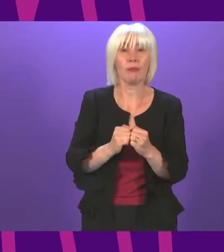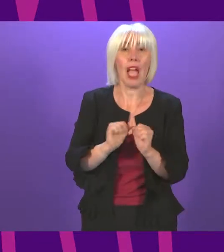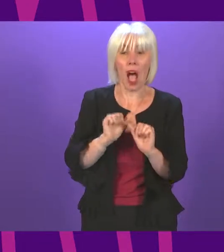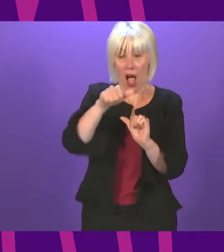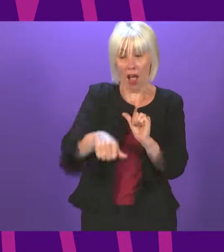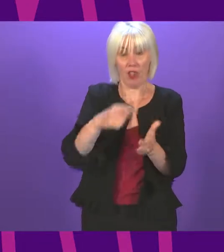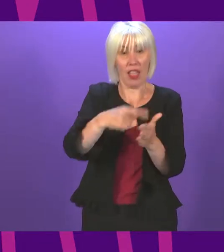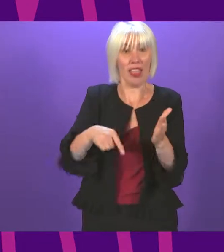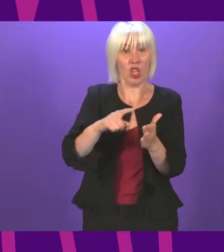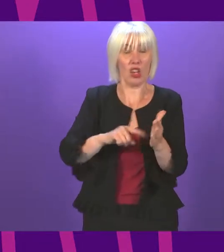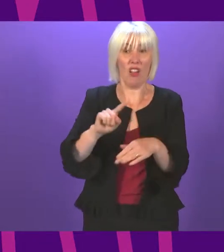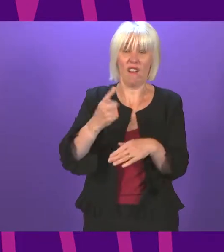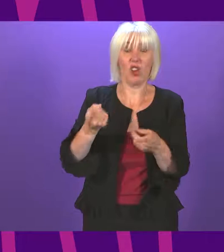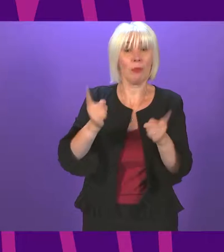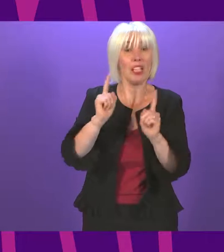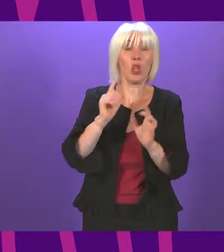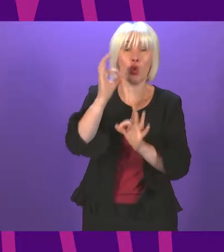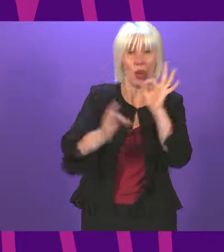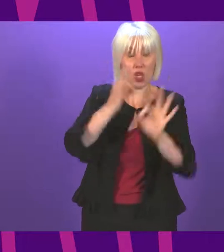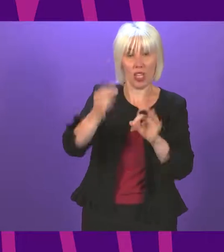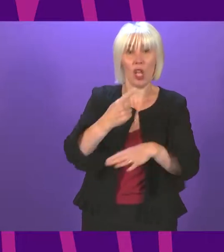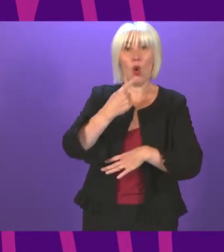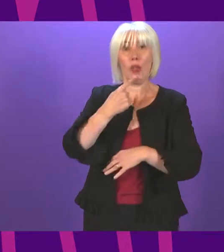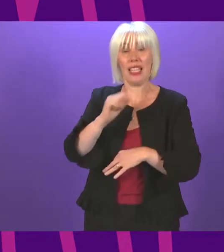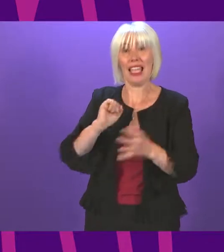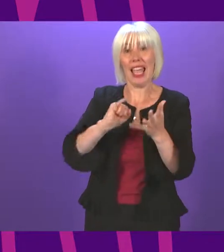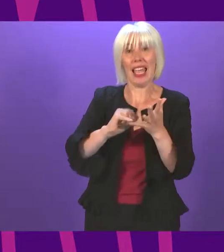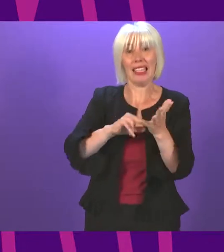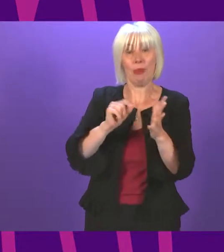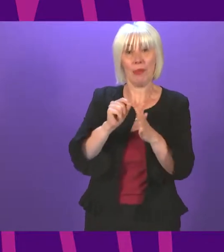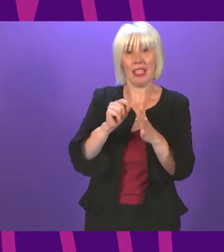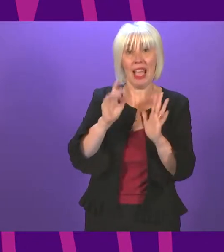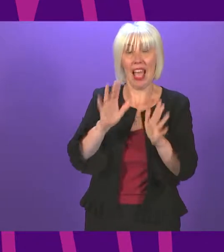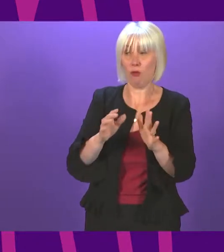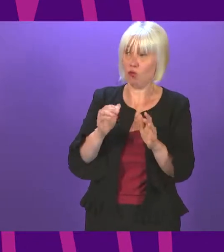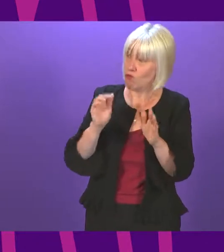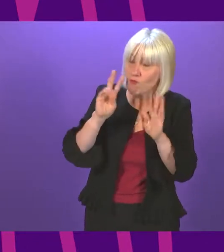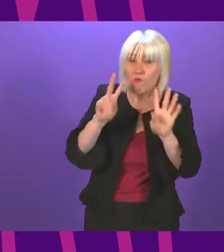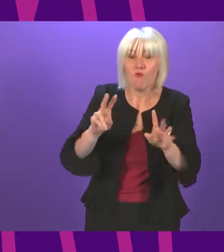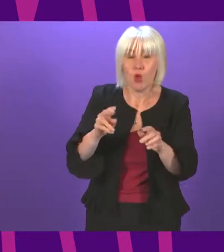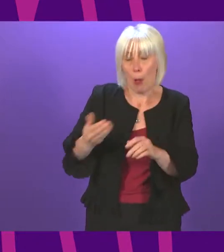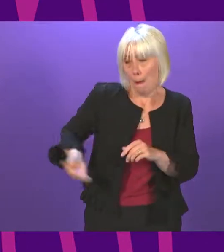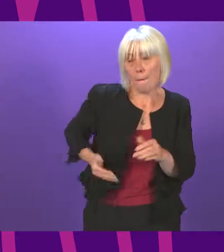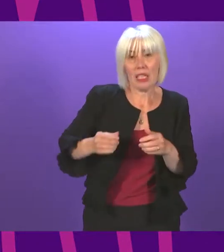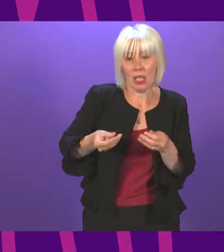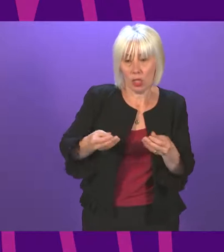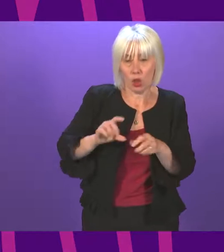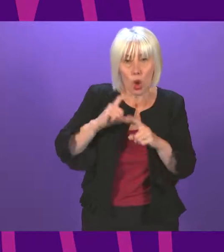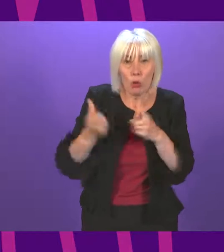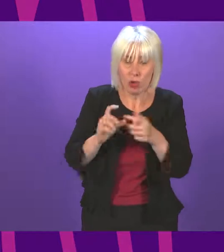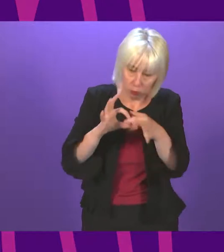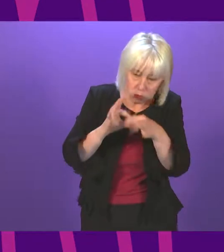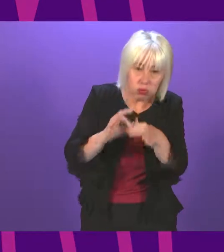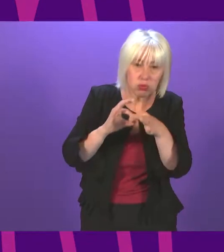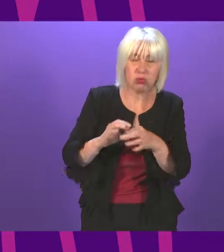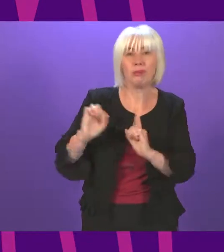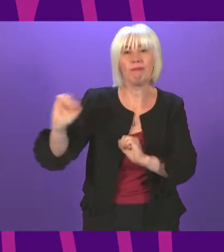election, we said the SNP had to reset its relationship with the business community. Now, I know the First Minister is on her phone just